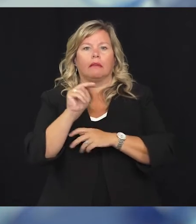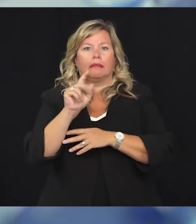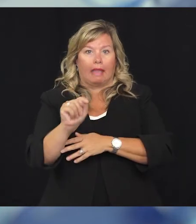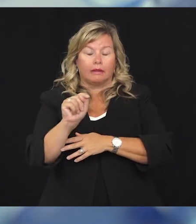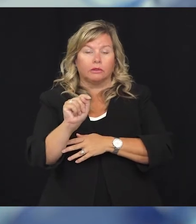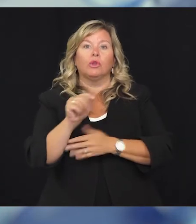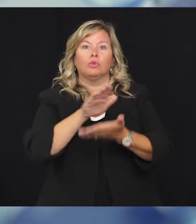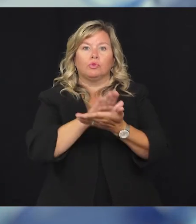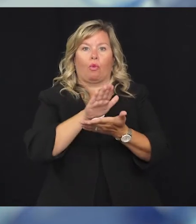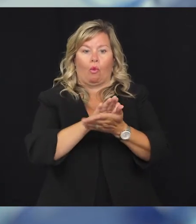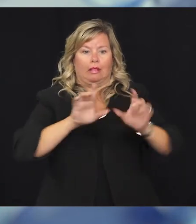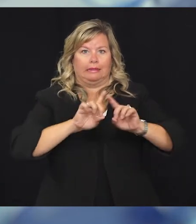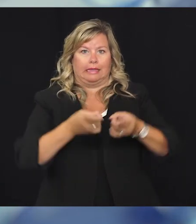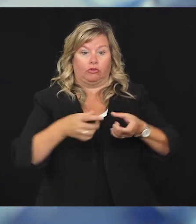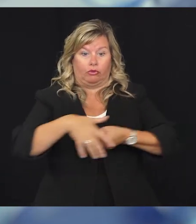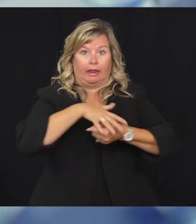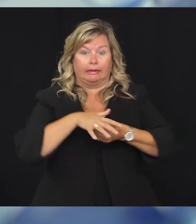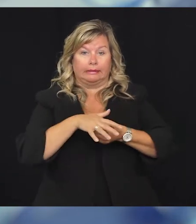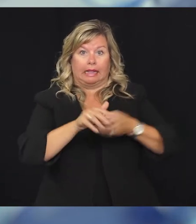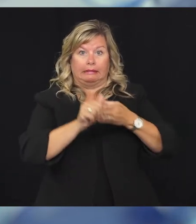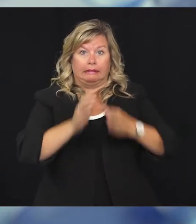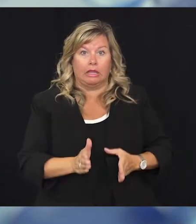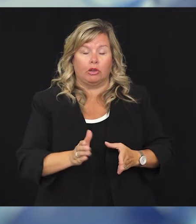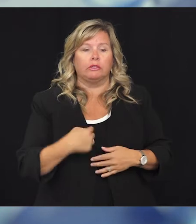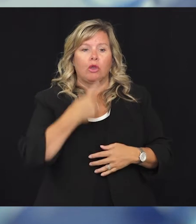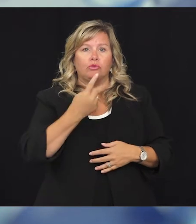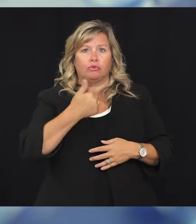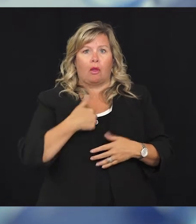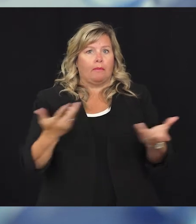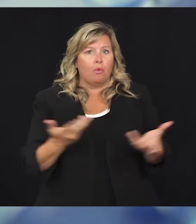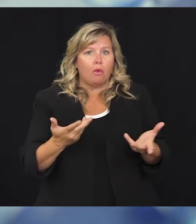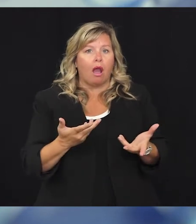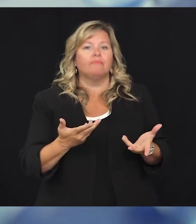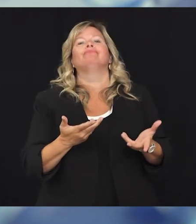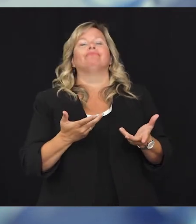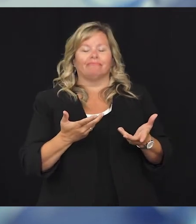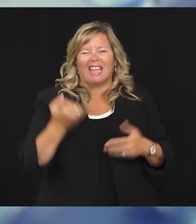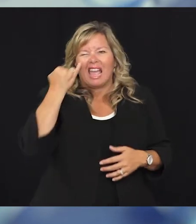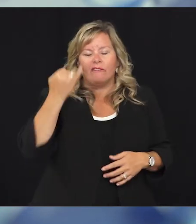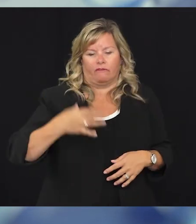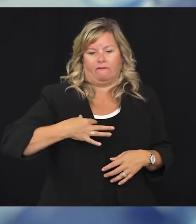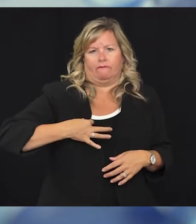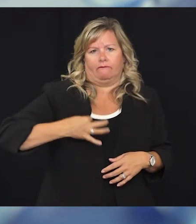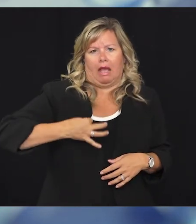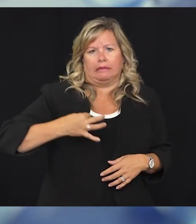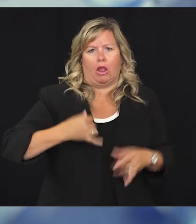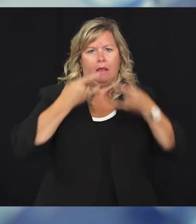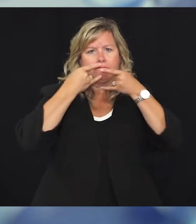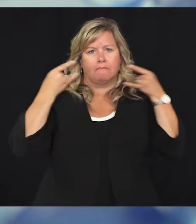They informed me of three things. First, voluntary masking will not accomplish the objective of